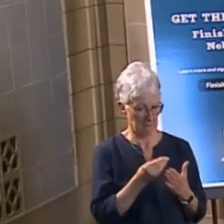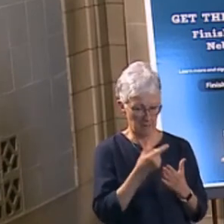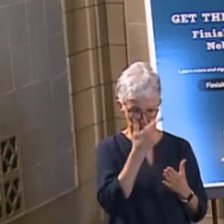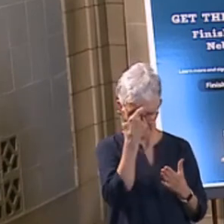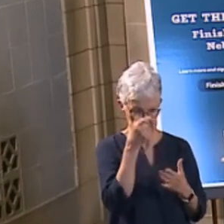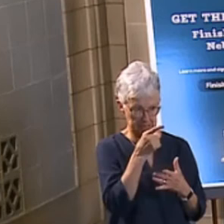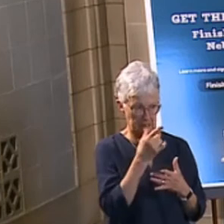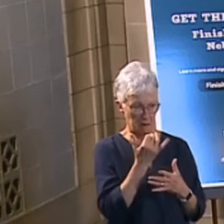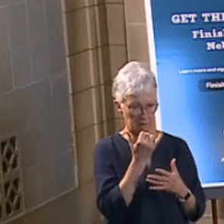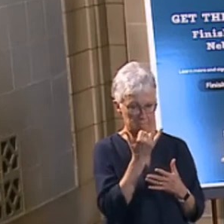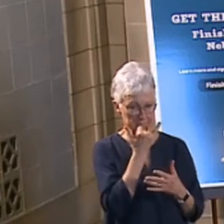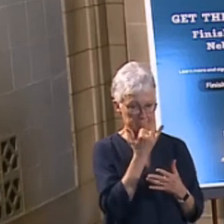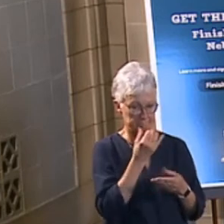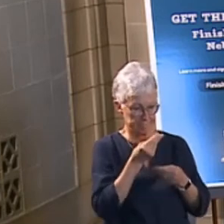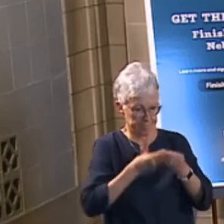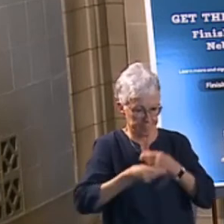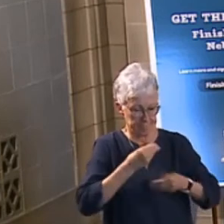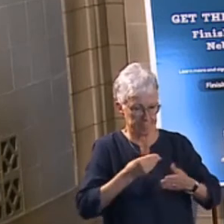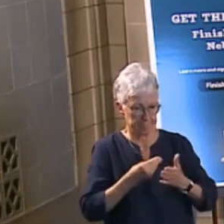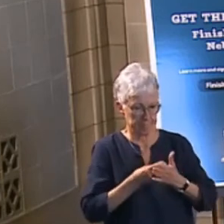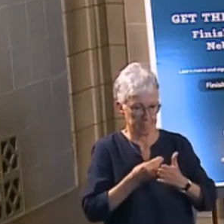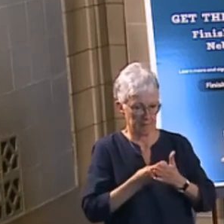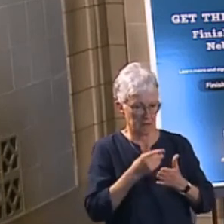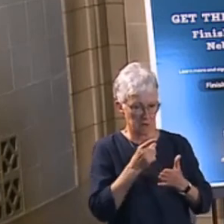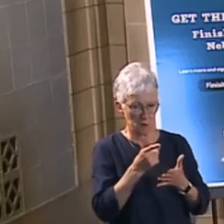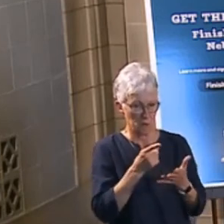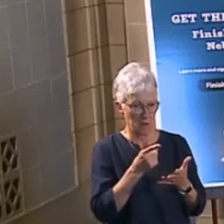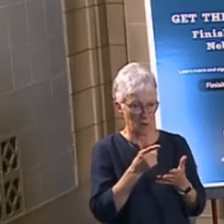they're short $840 million.